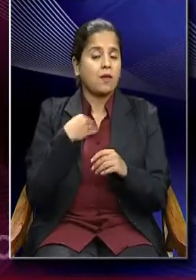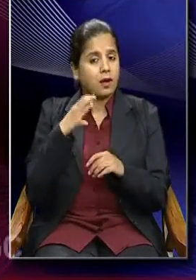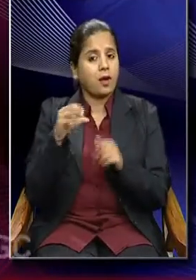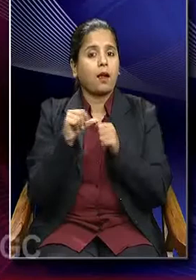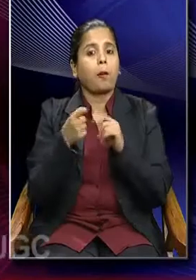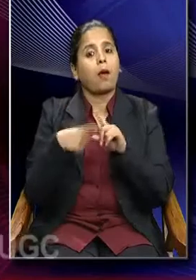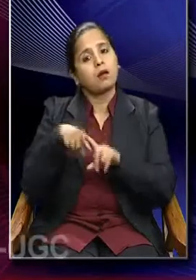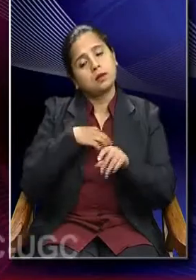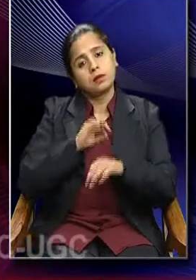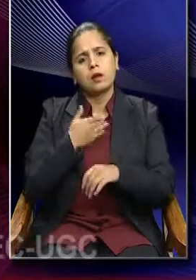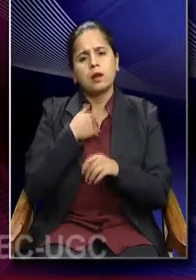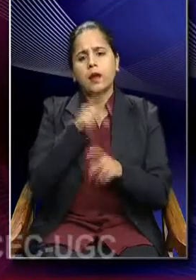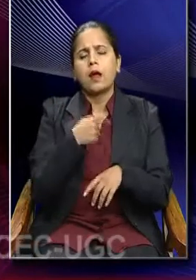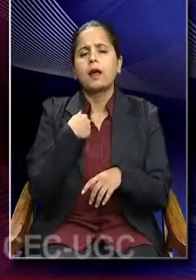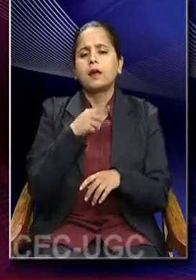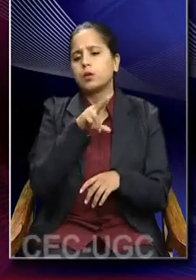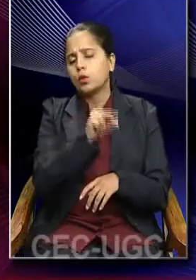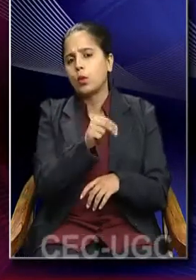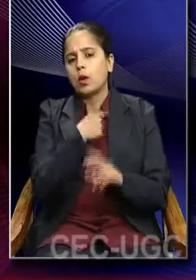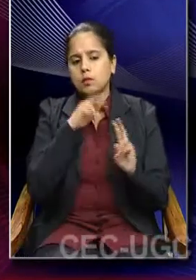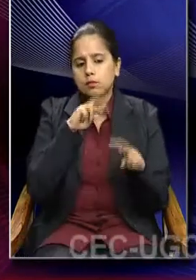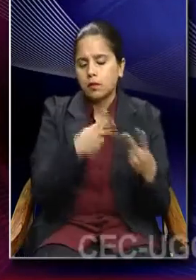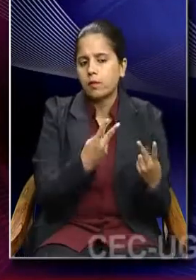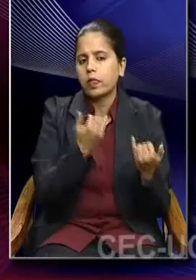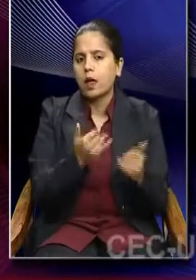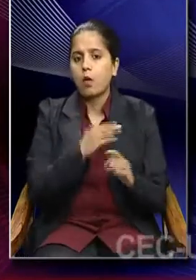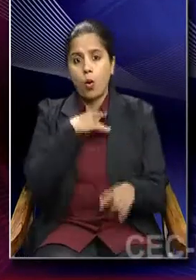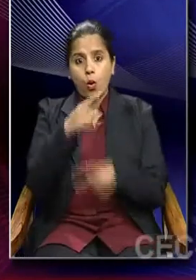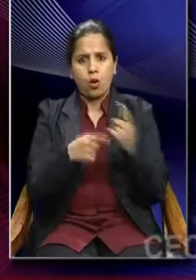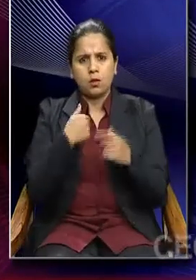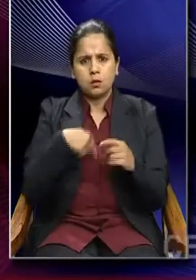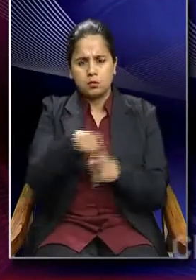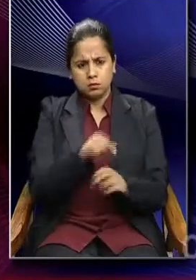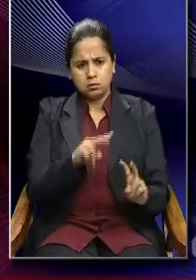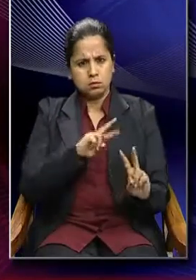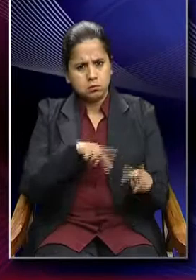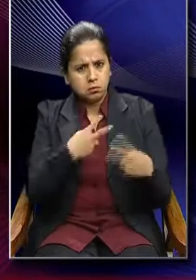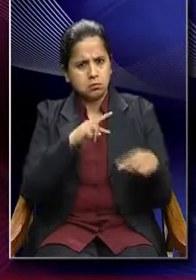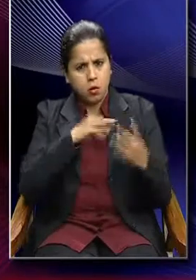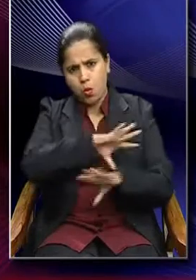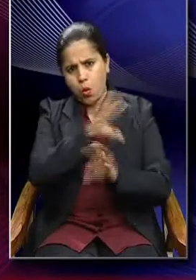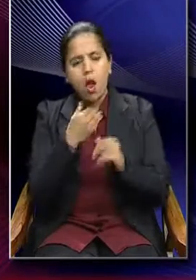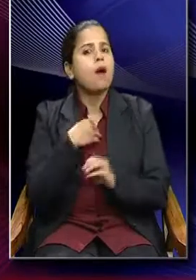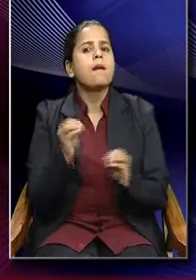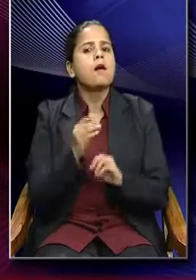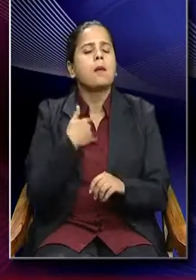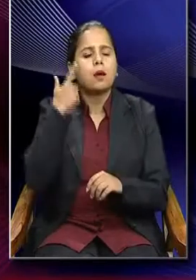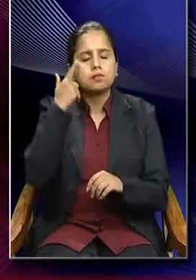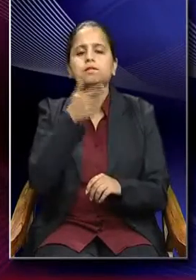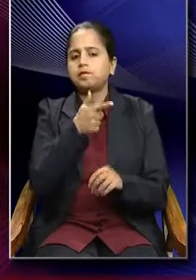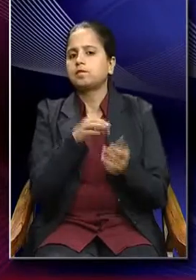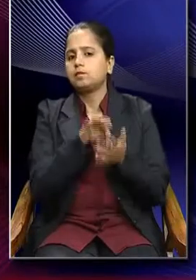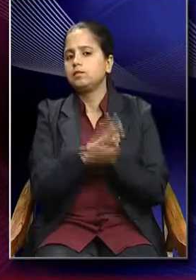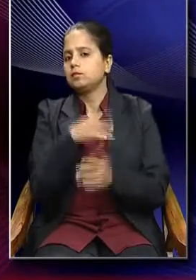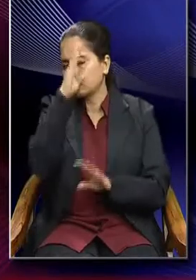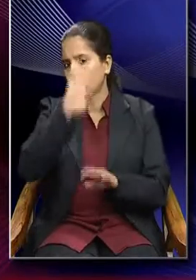to reject the stimulus. We not always passively take in all of it. So, Mead